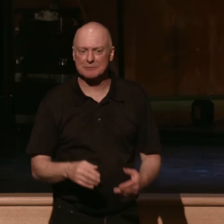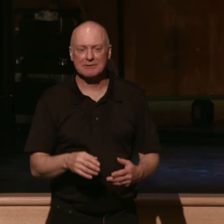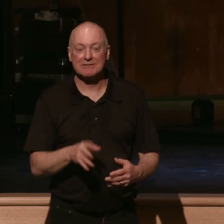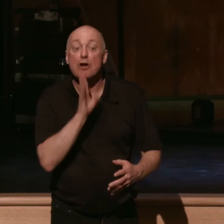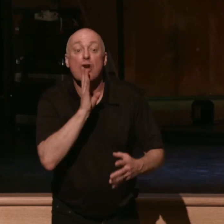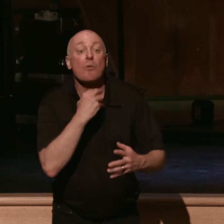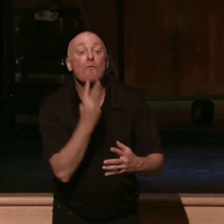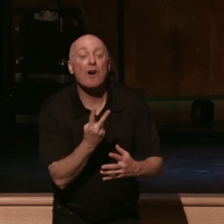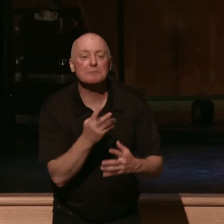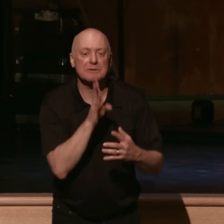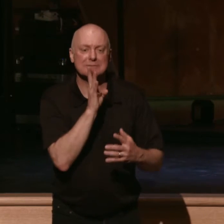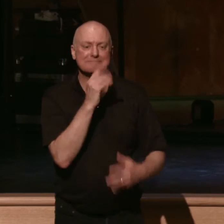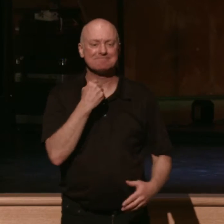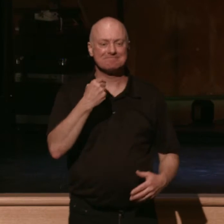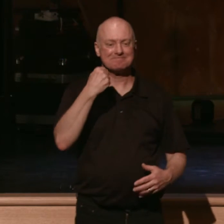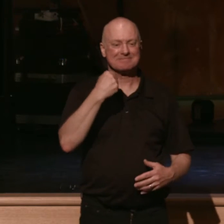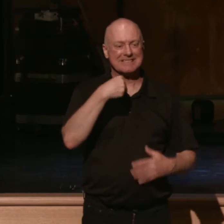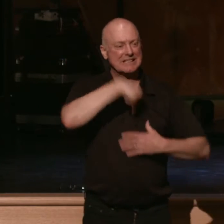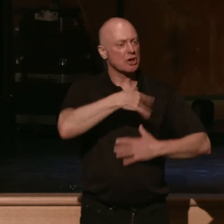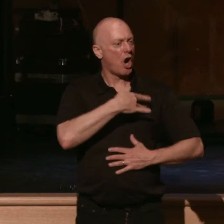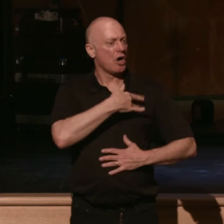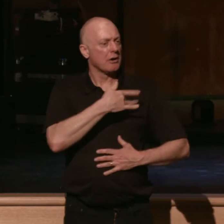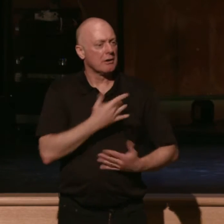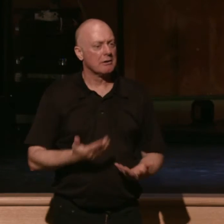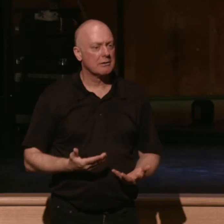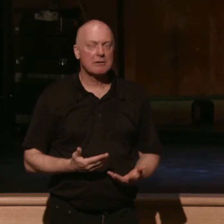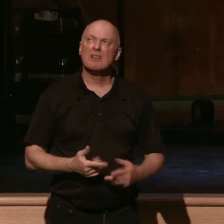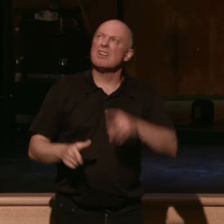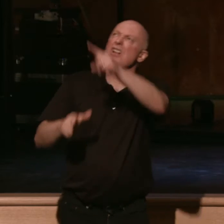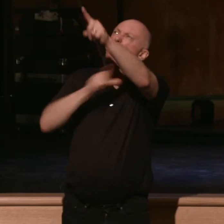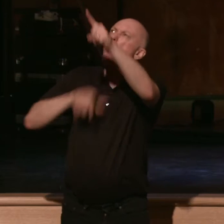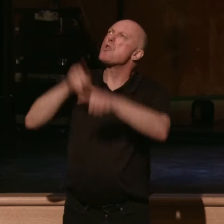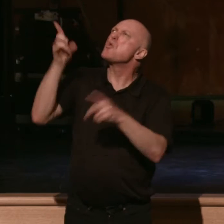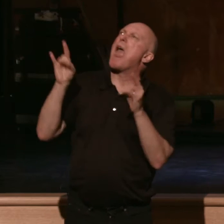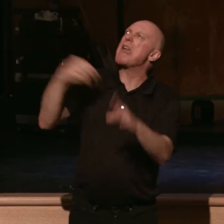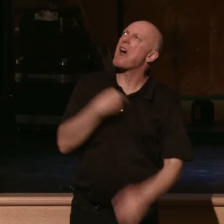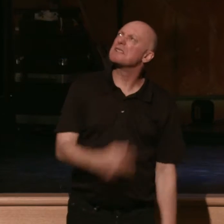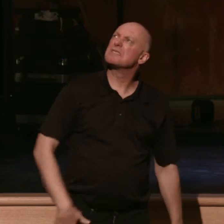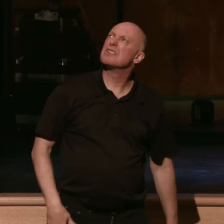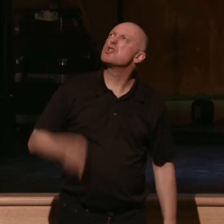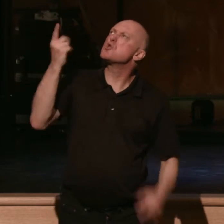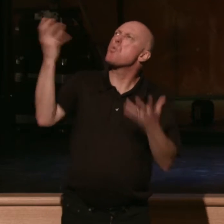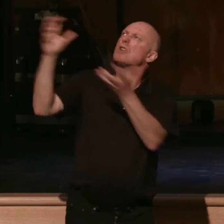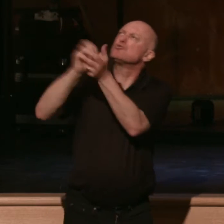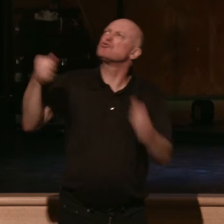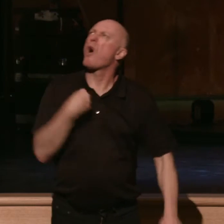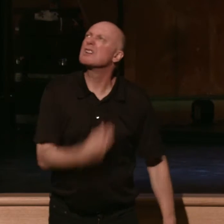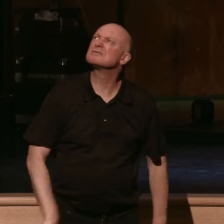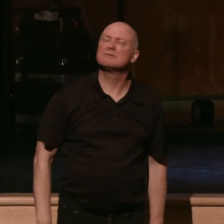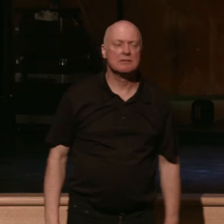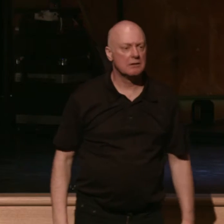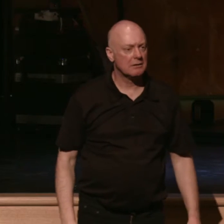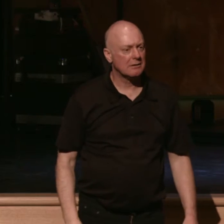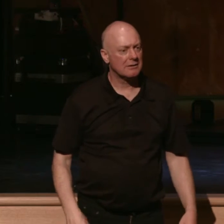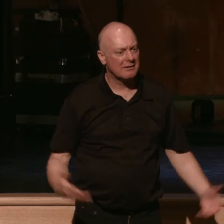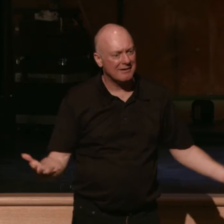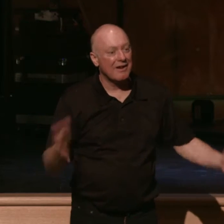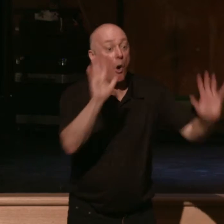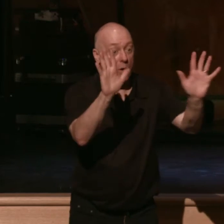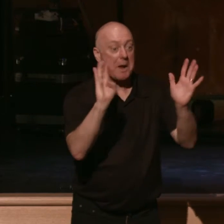What are they complaining about? What are they murmuring? They say the Lord hates us. He wants to destroy us. Let's go back to the diagram. You want to grow